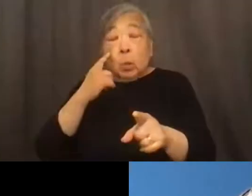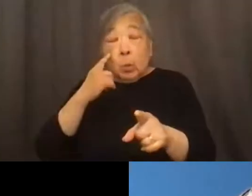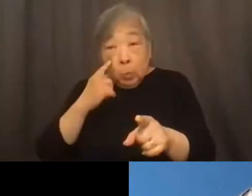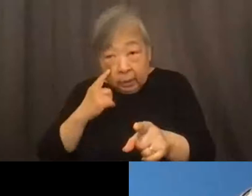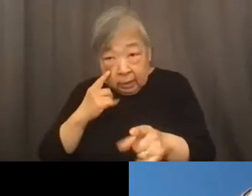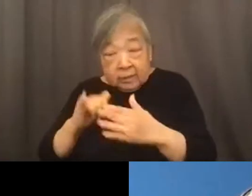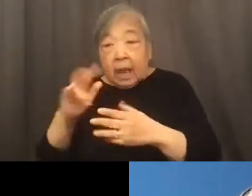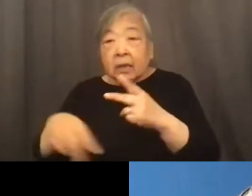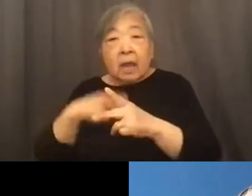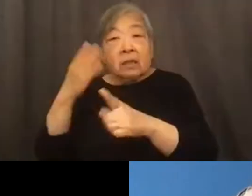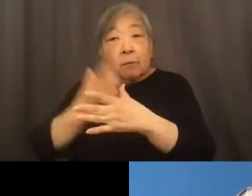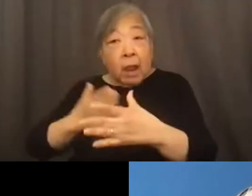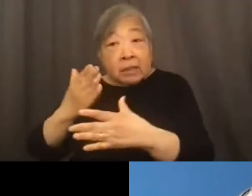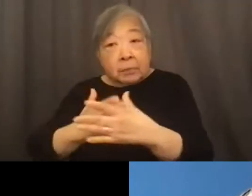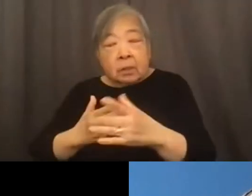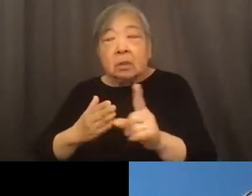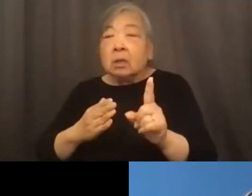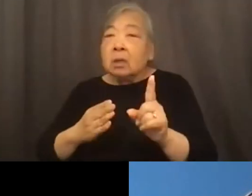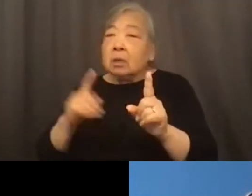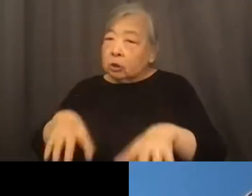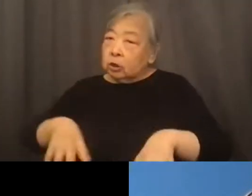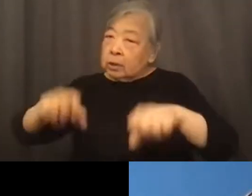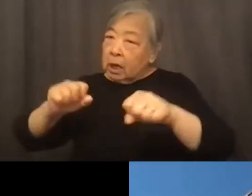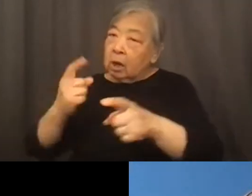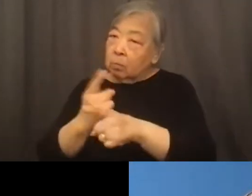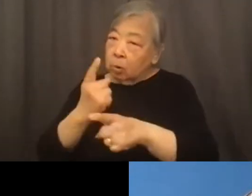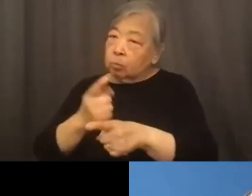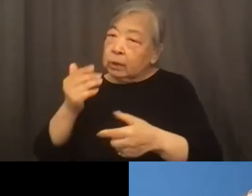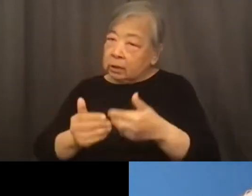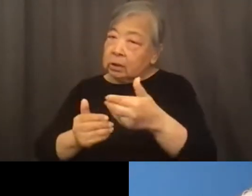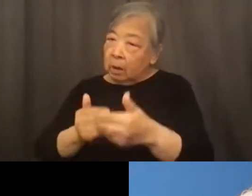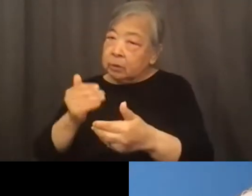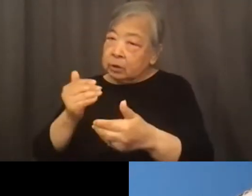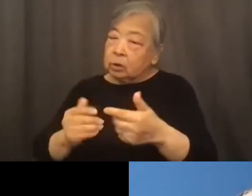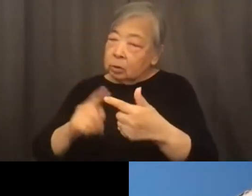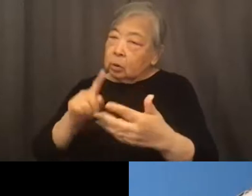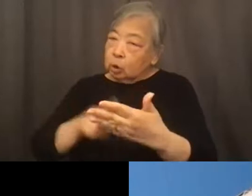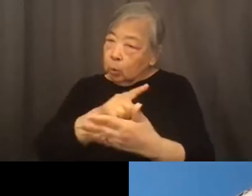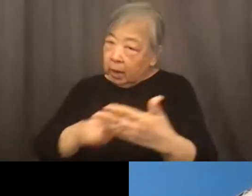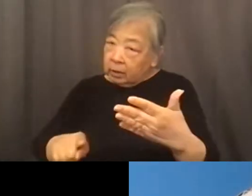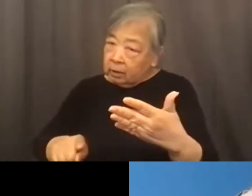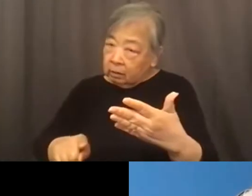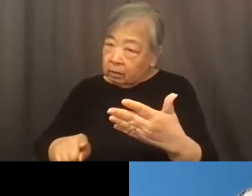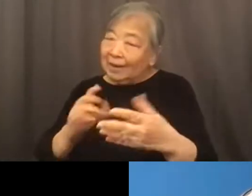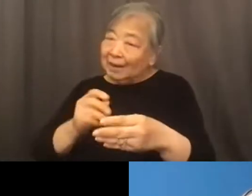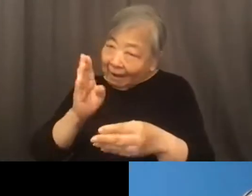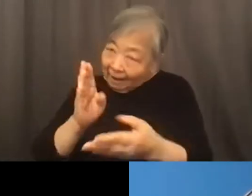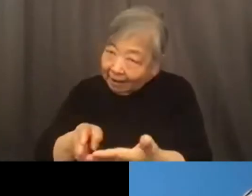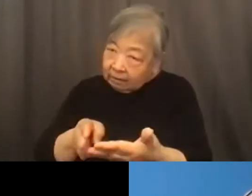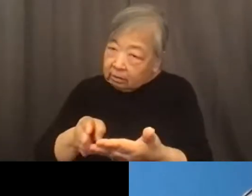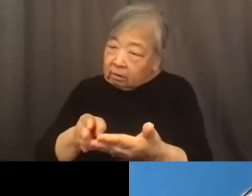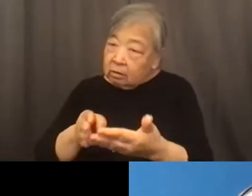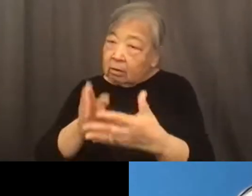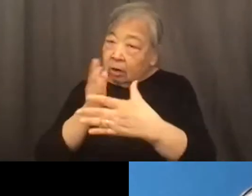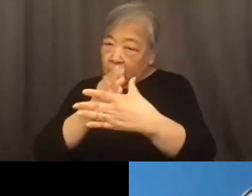harassment, they should really take appropriate steps to correct and end the harassment. They should